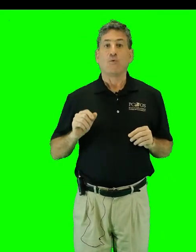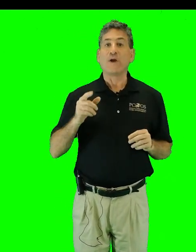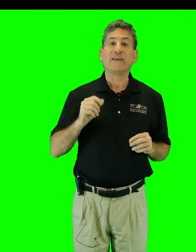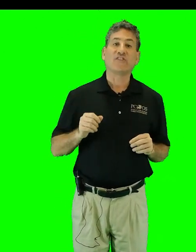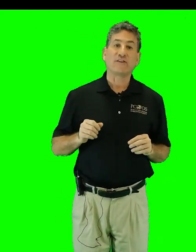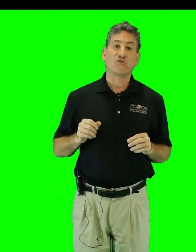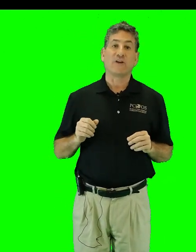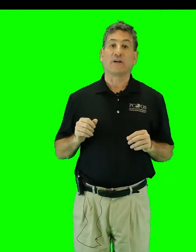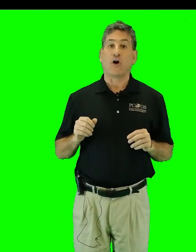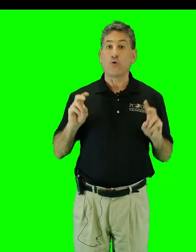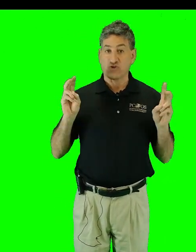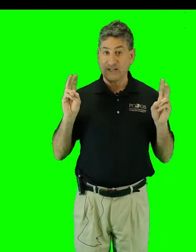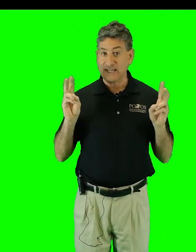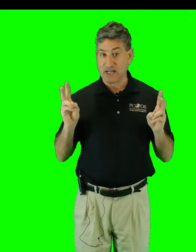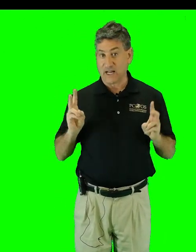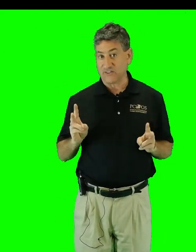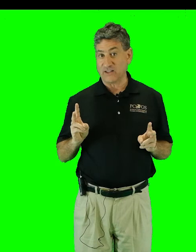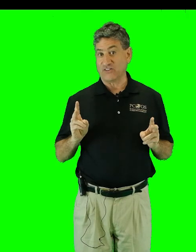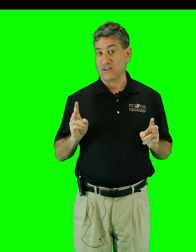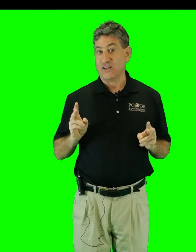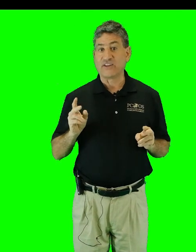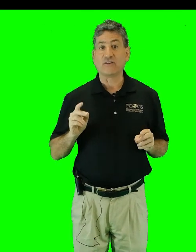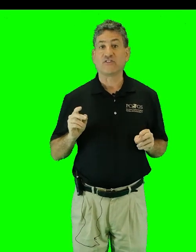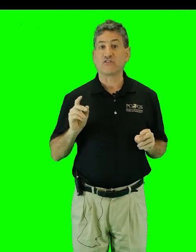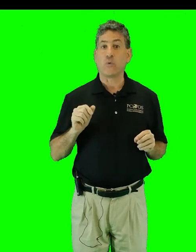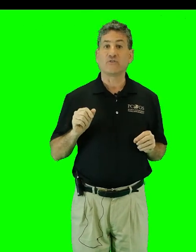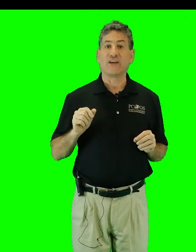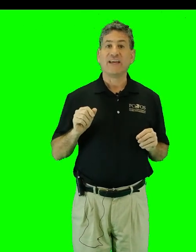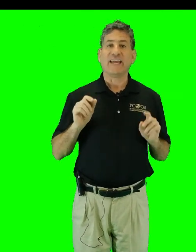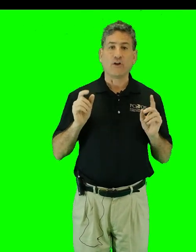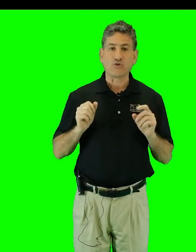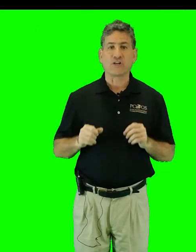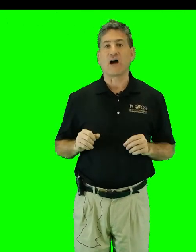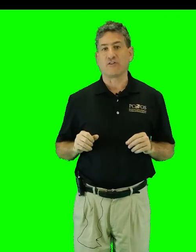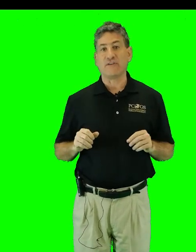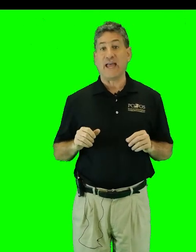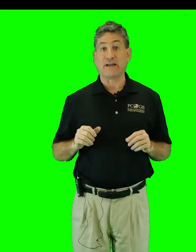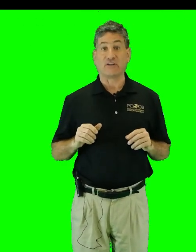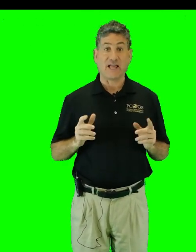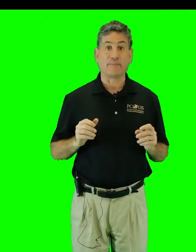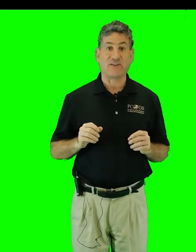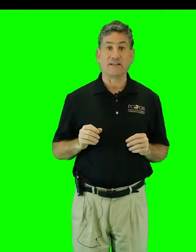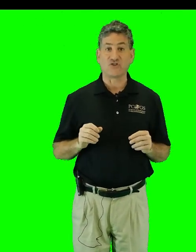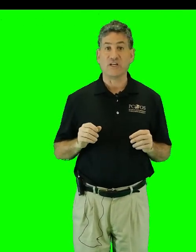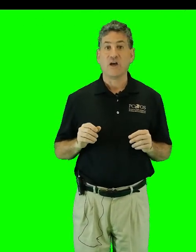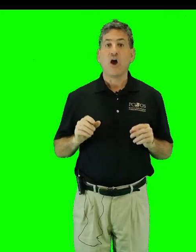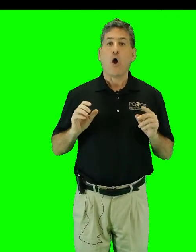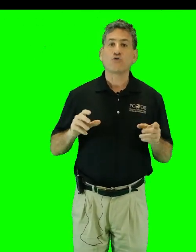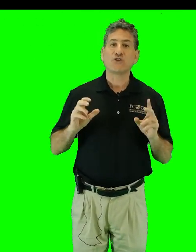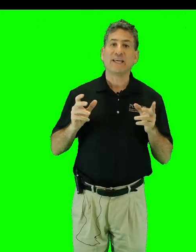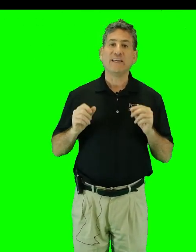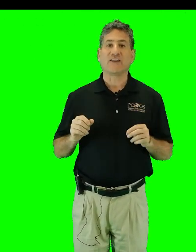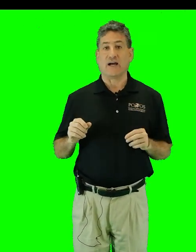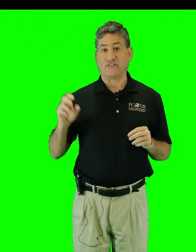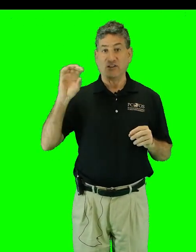Wiki's entry on ocean heat content tells us, In oceanography and climatology, ocean heat content,